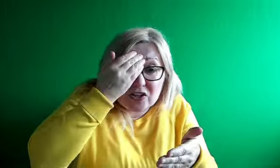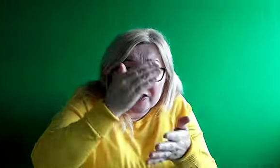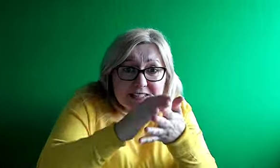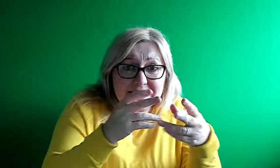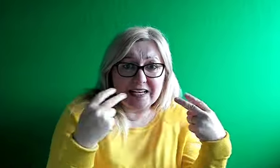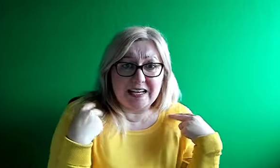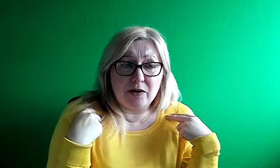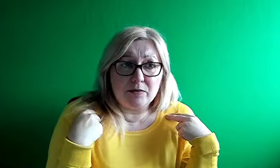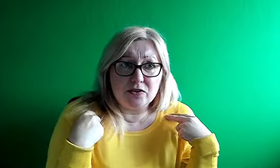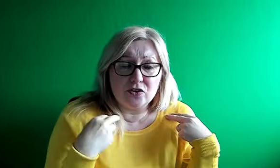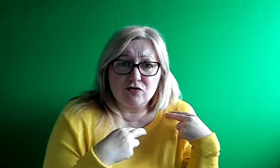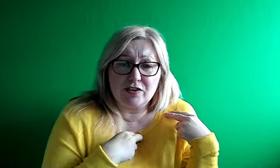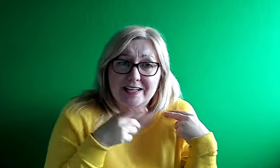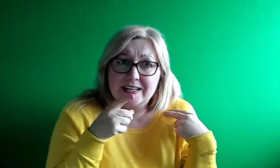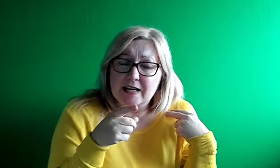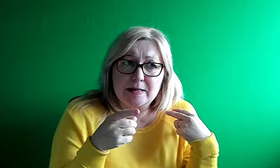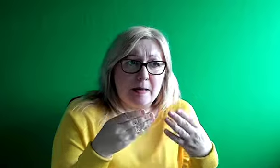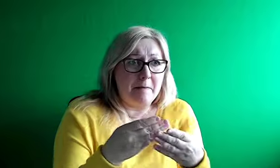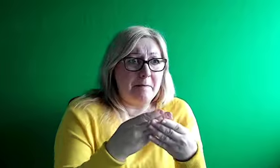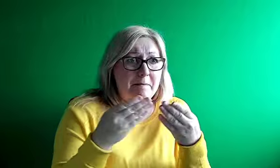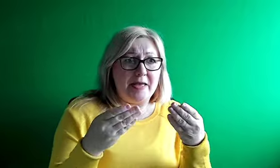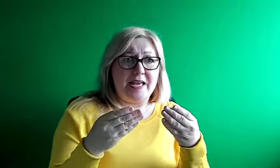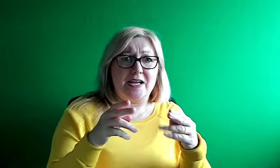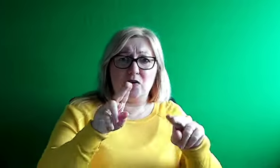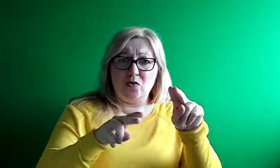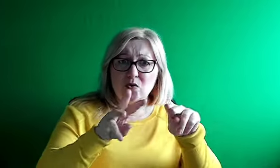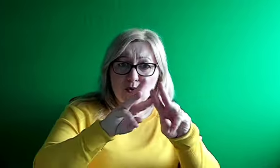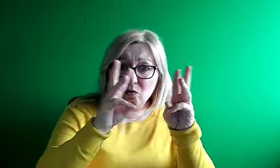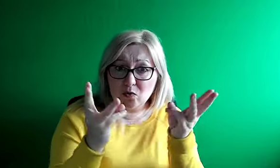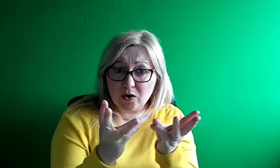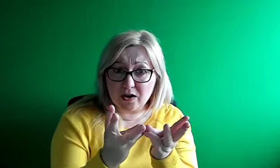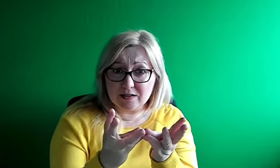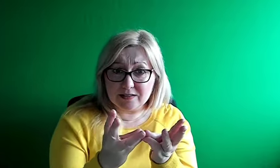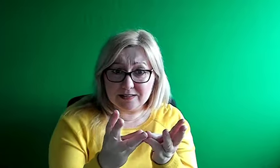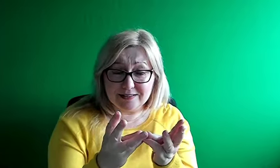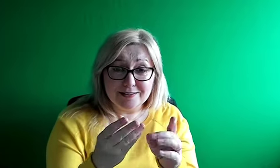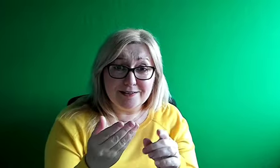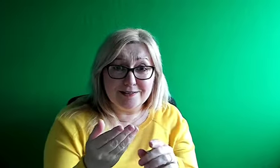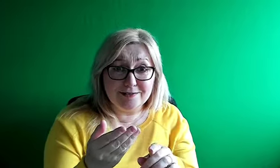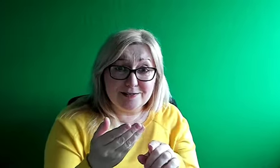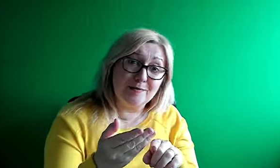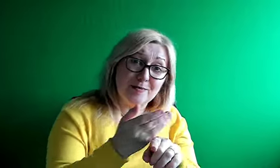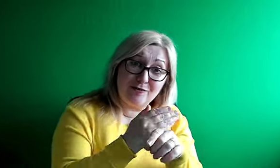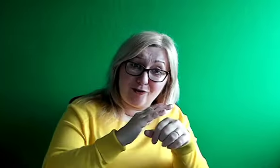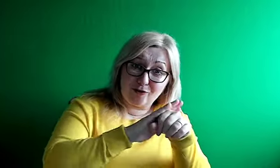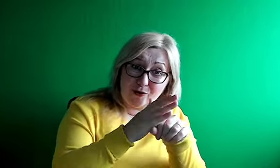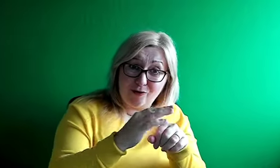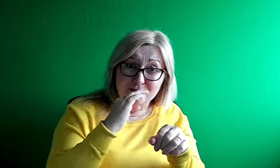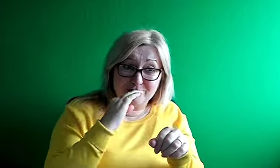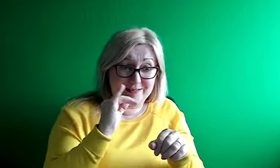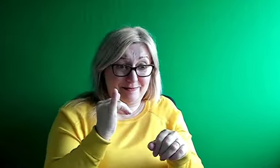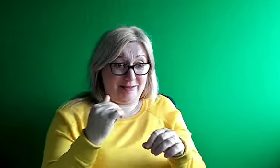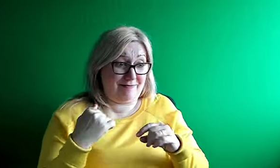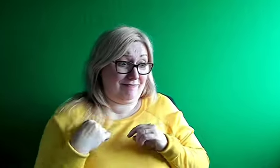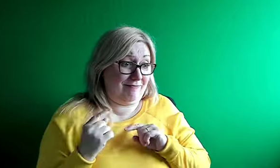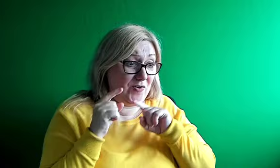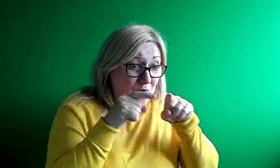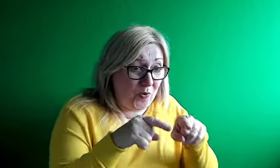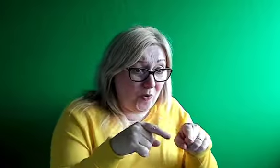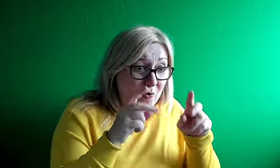and it's been fantastic. I've been there times in the house now prior to COVID, where you see the first sign, and at the moment, it's all overdue, and